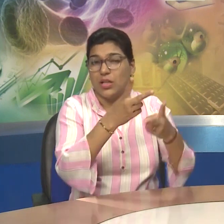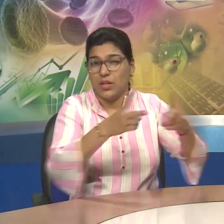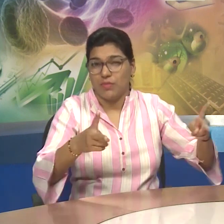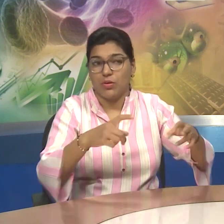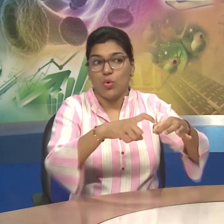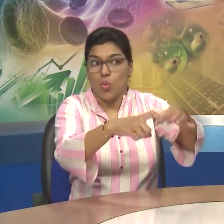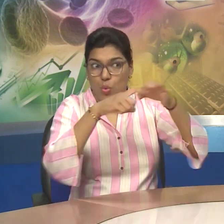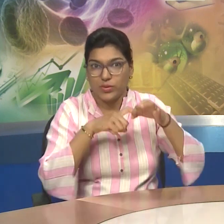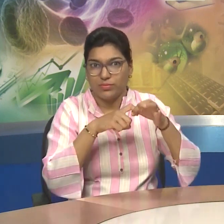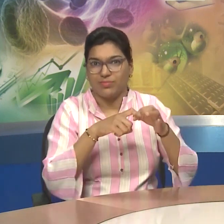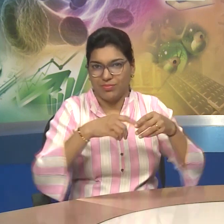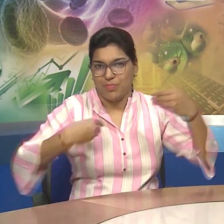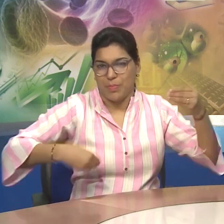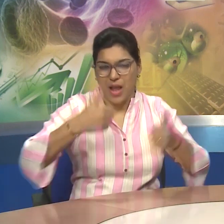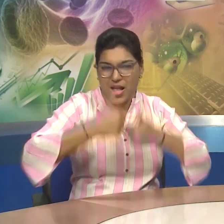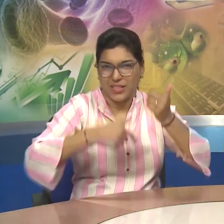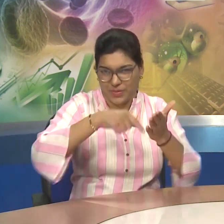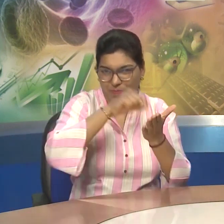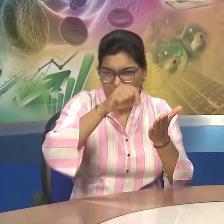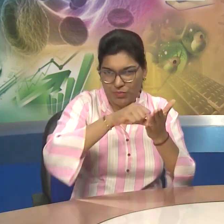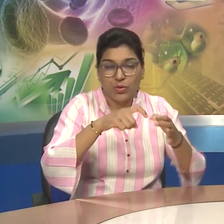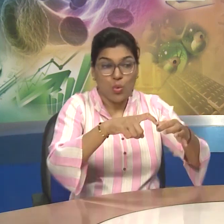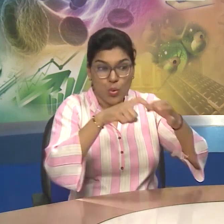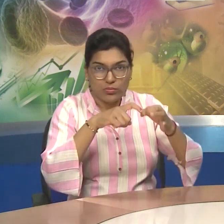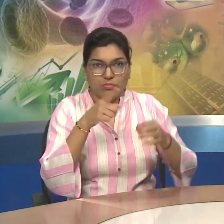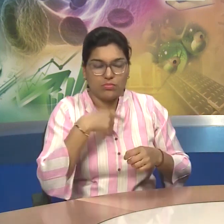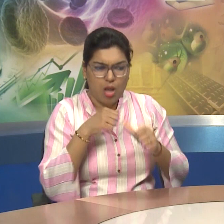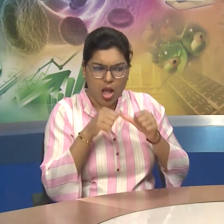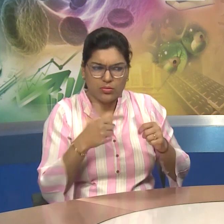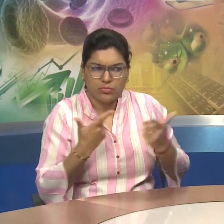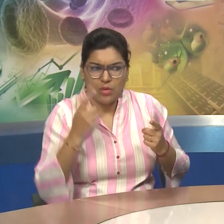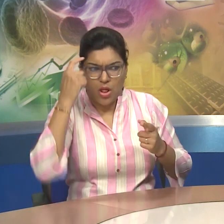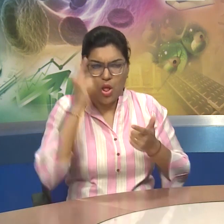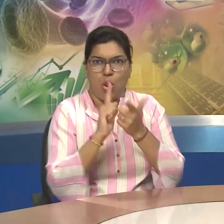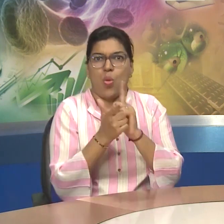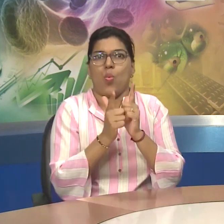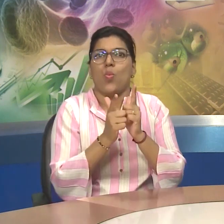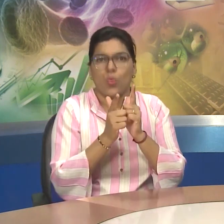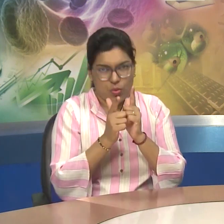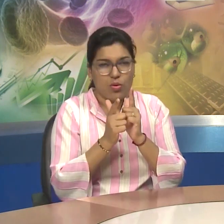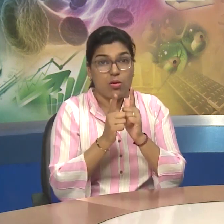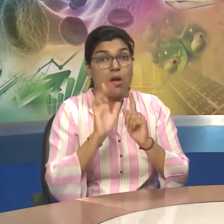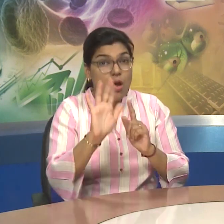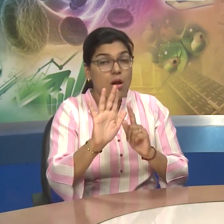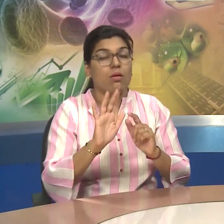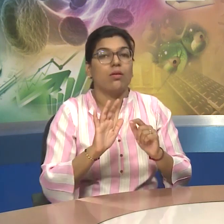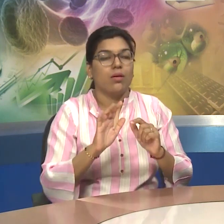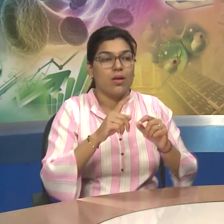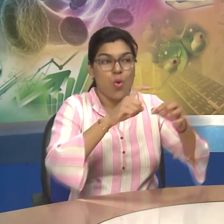Organizing Organizing And Framing A Logical Relationship